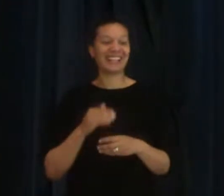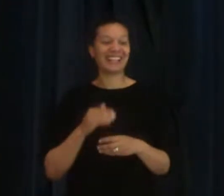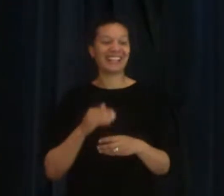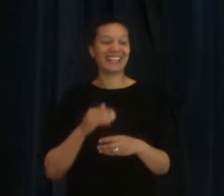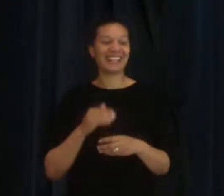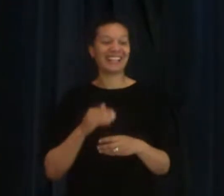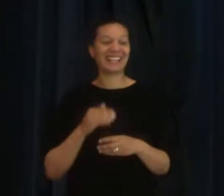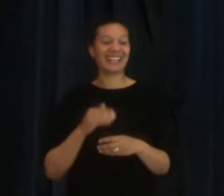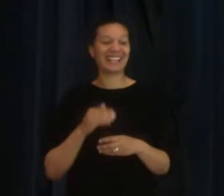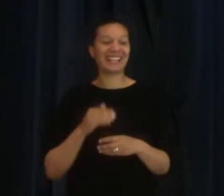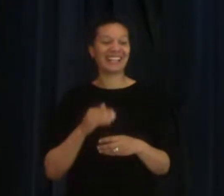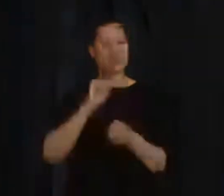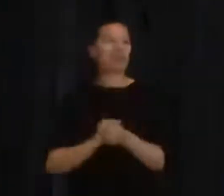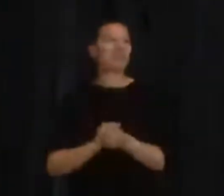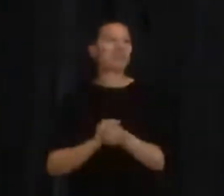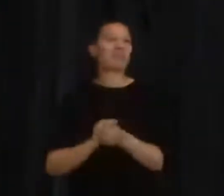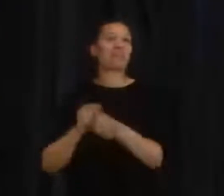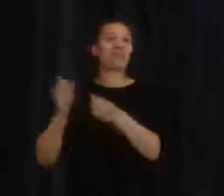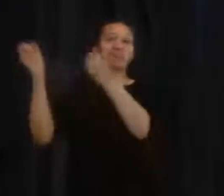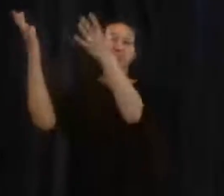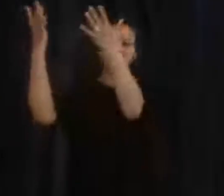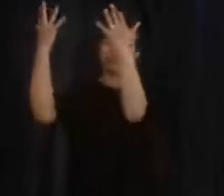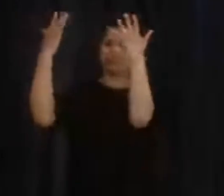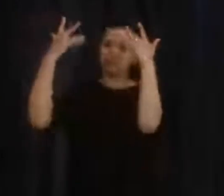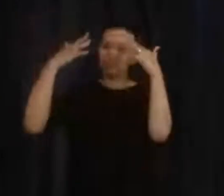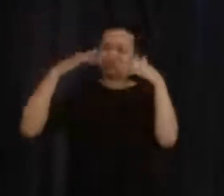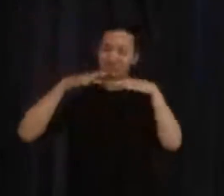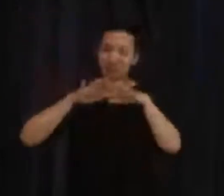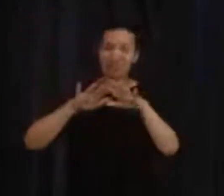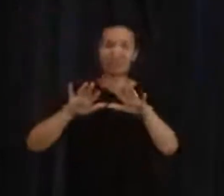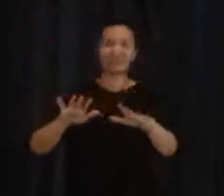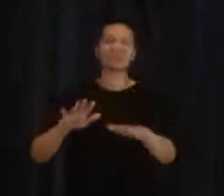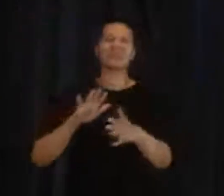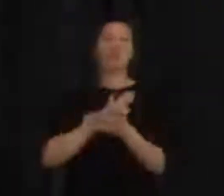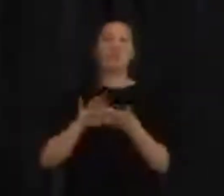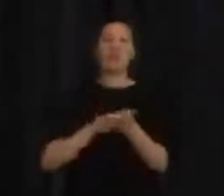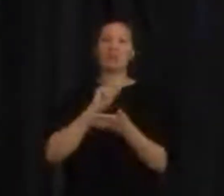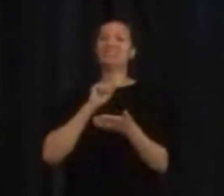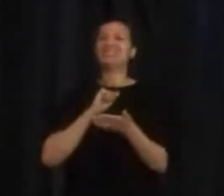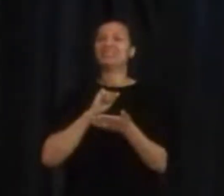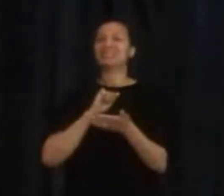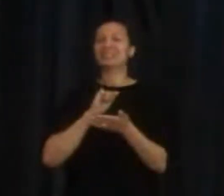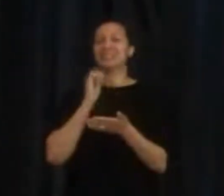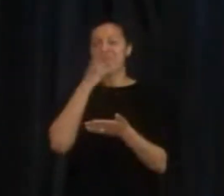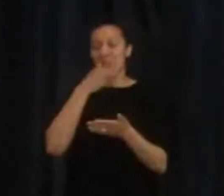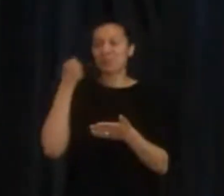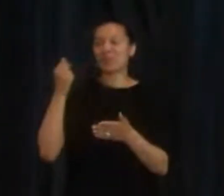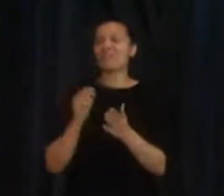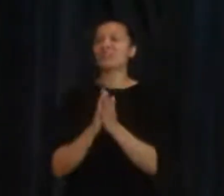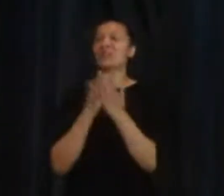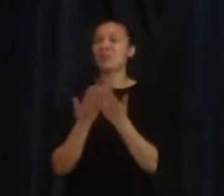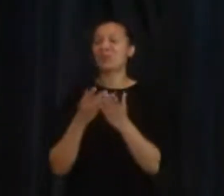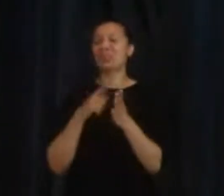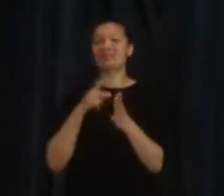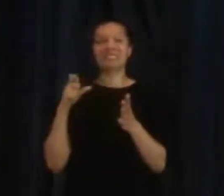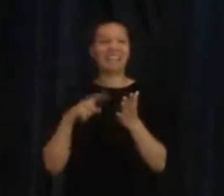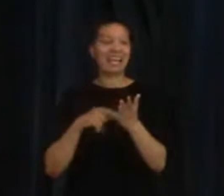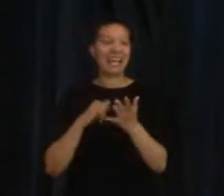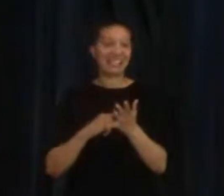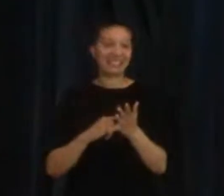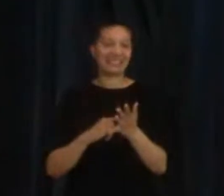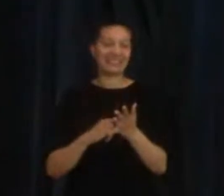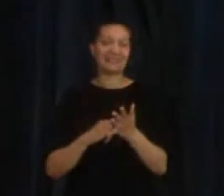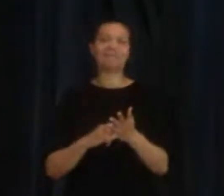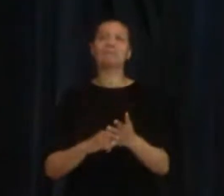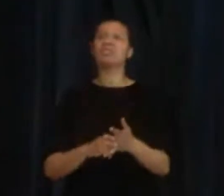...that we remember the outpouring of the Holy Spirit as recorded in the book of Acts. And we talk about something, we talk